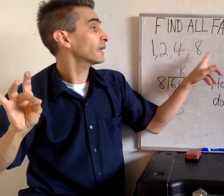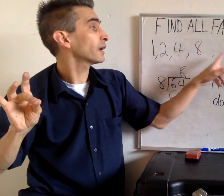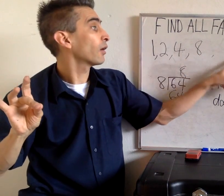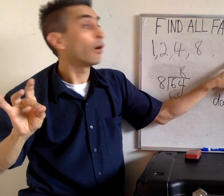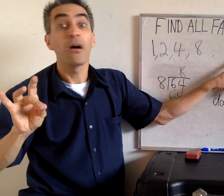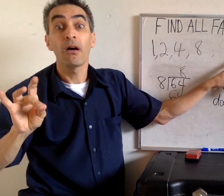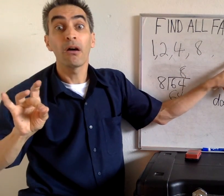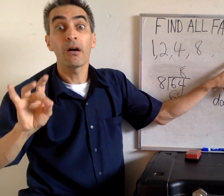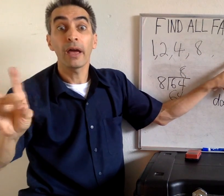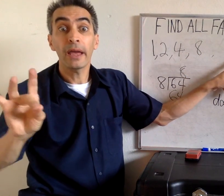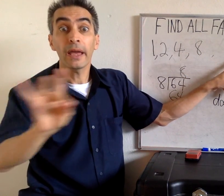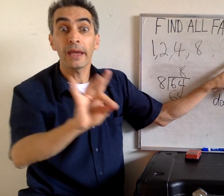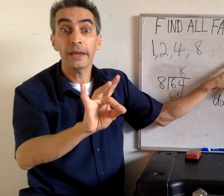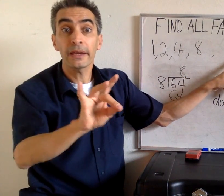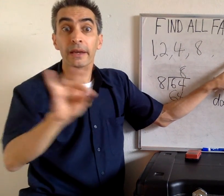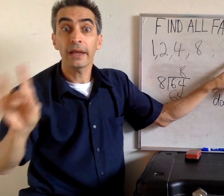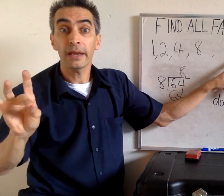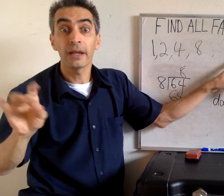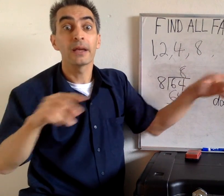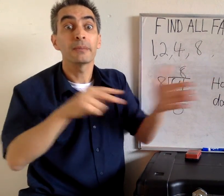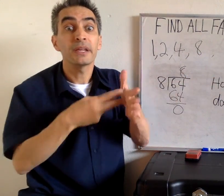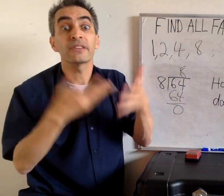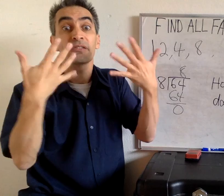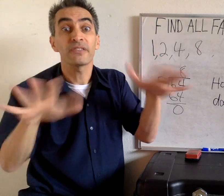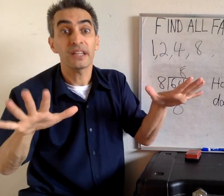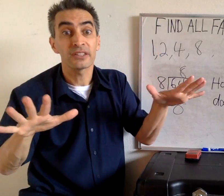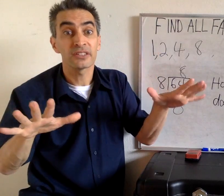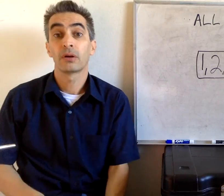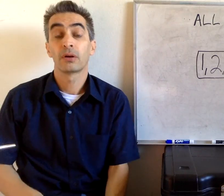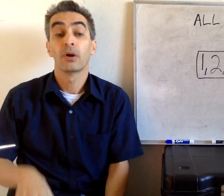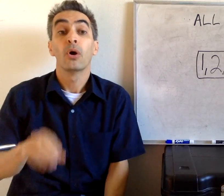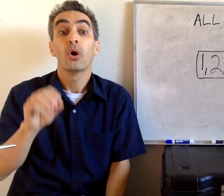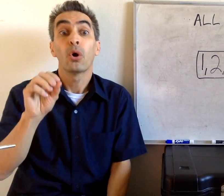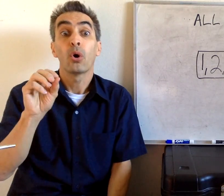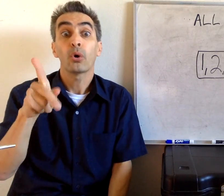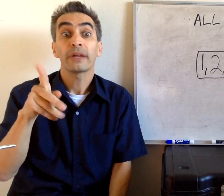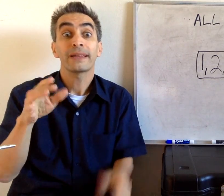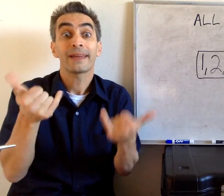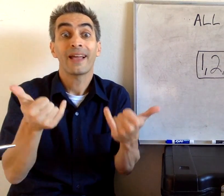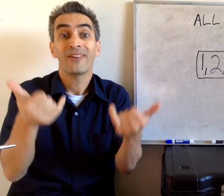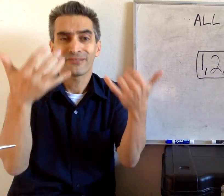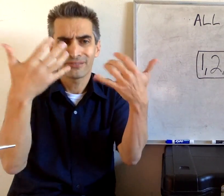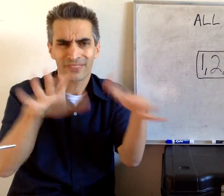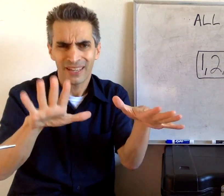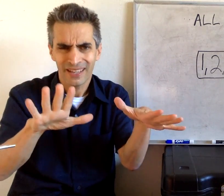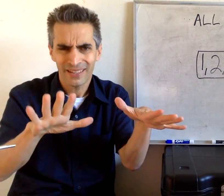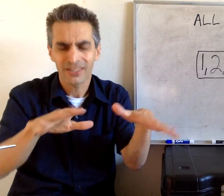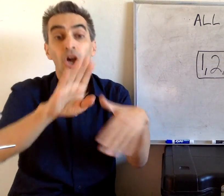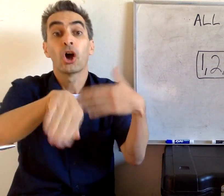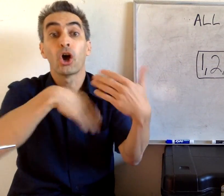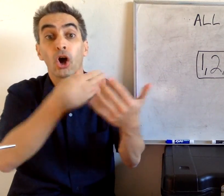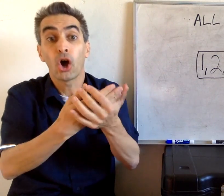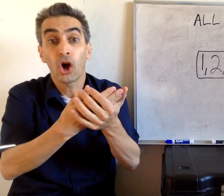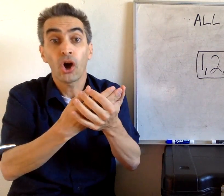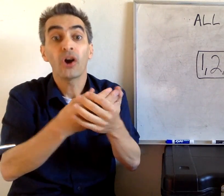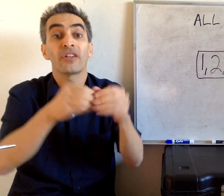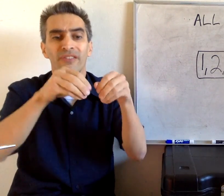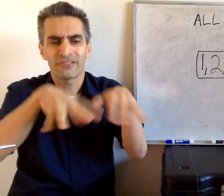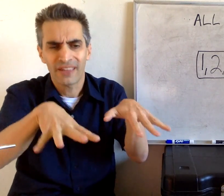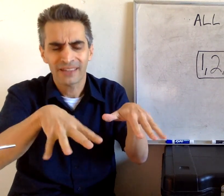8 times 8 8 and 8. Oh, that means we're finished. Okay. Yeah. We're finished now. These are